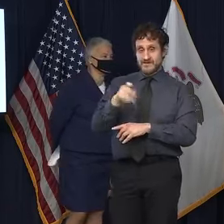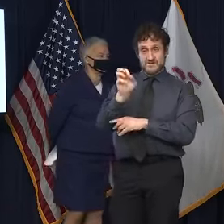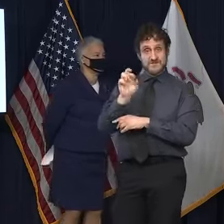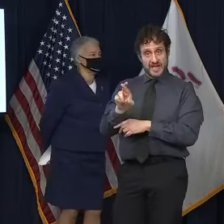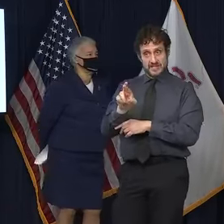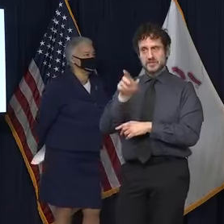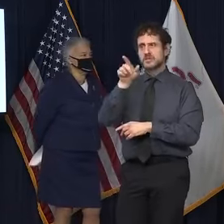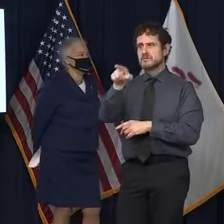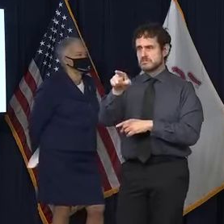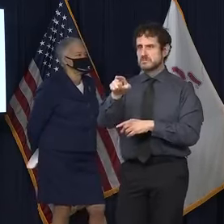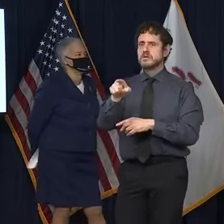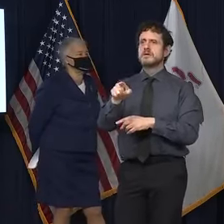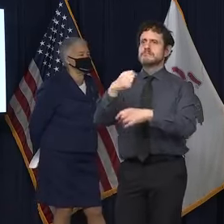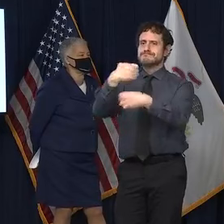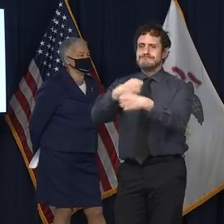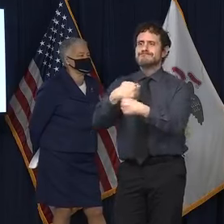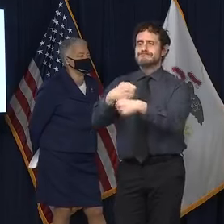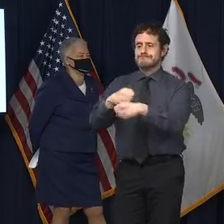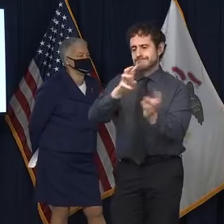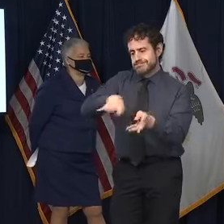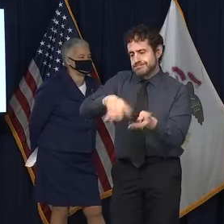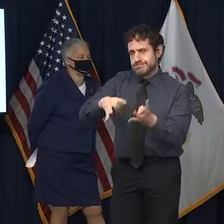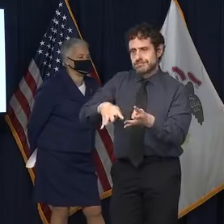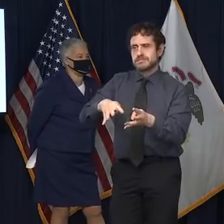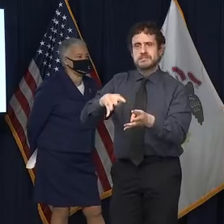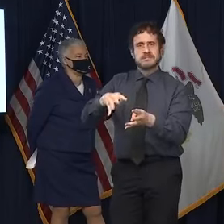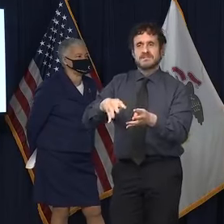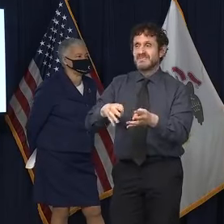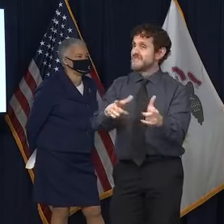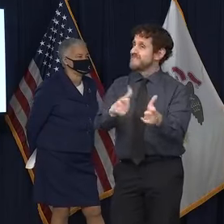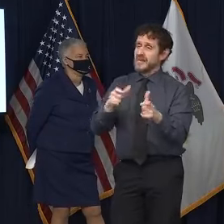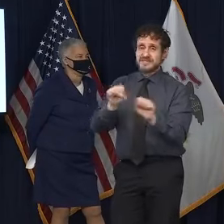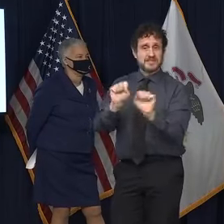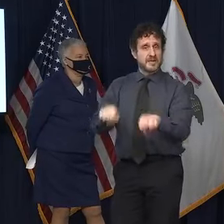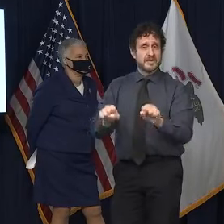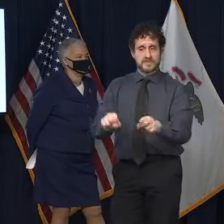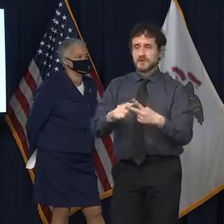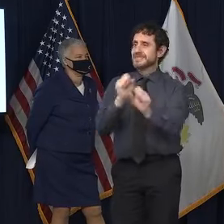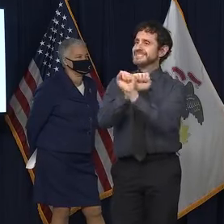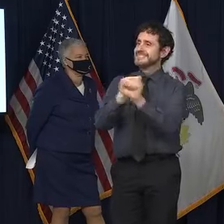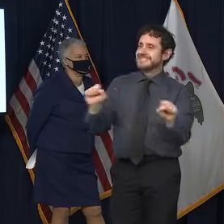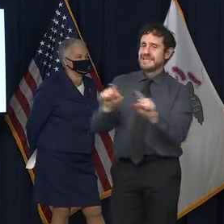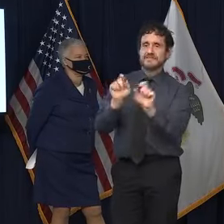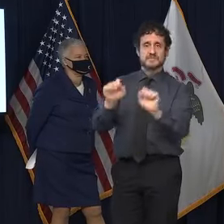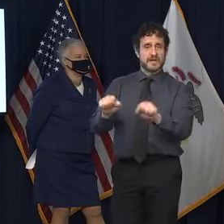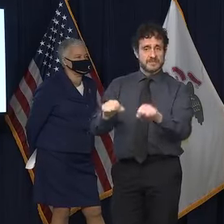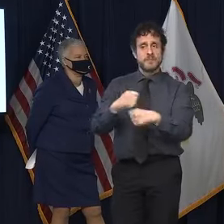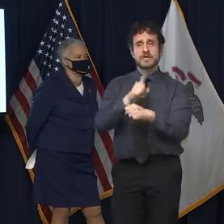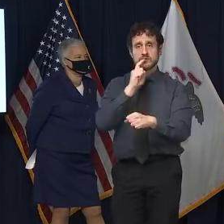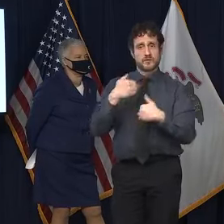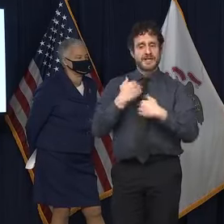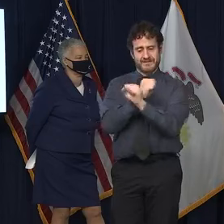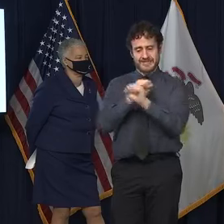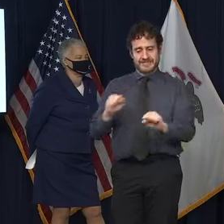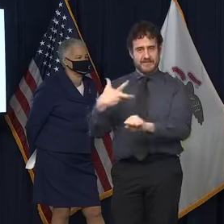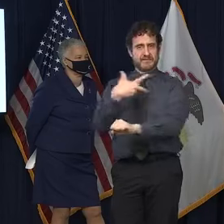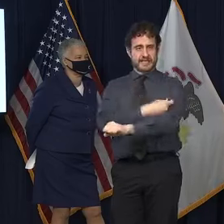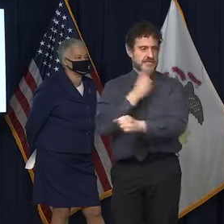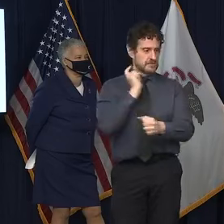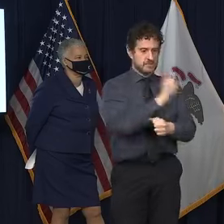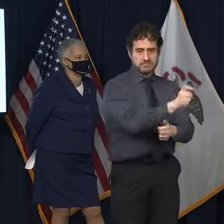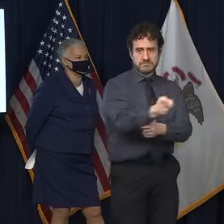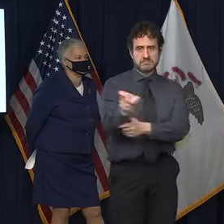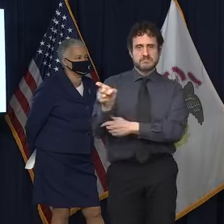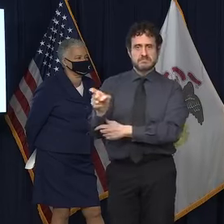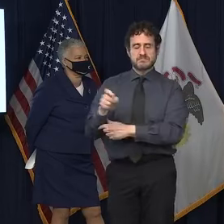doubt is manufacturing as fast as they can, as safely as they can, right. To make sure that we have safe vaccines for us to, to distribute. I